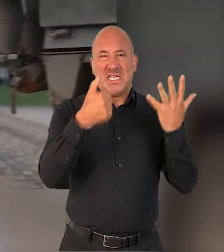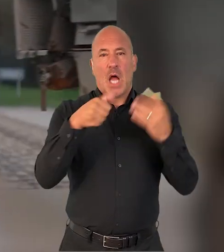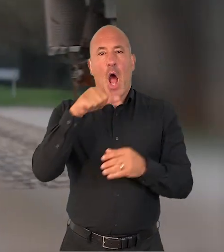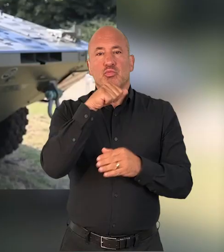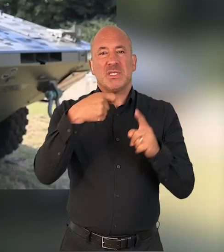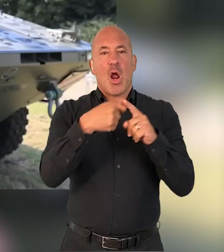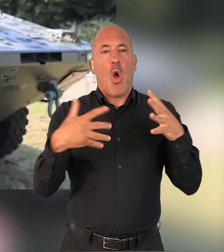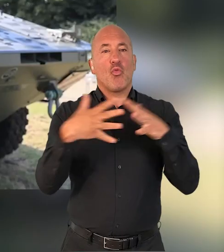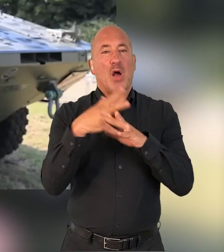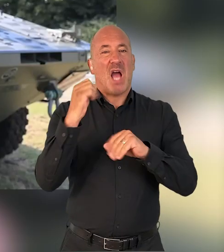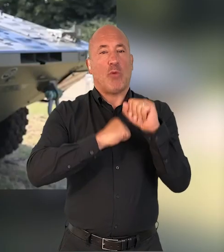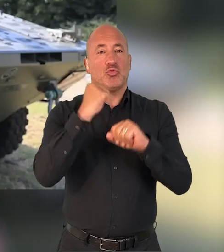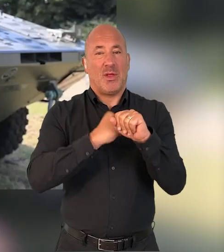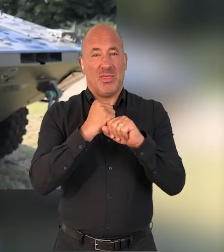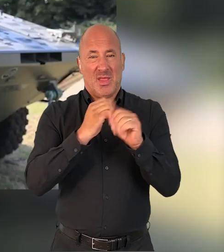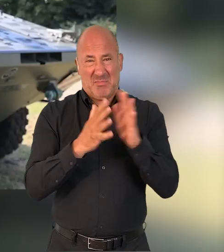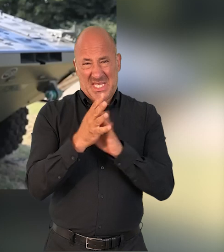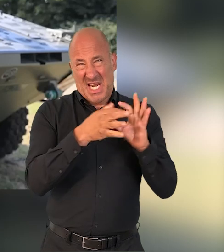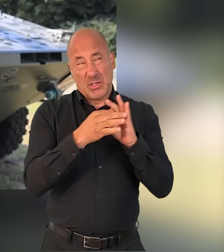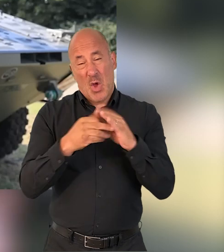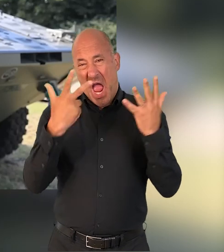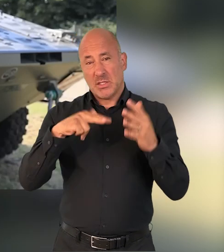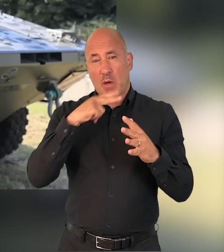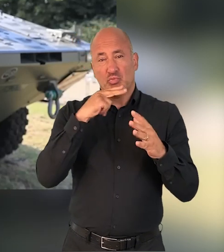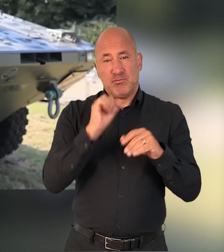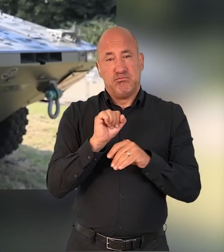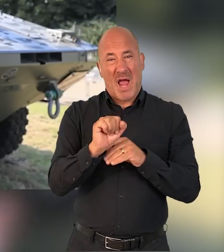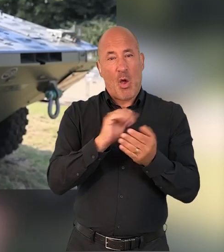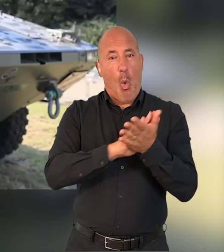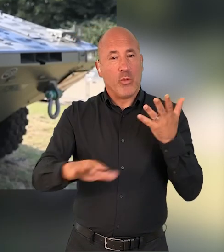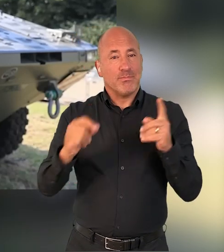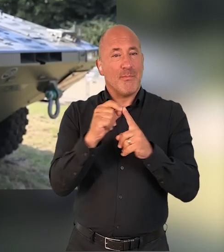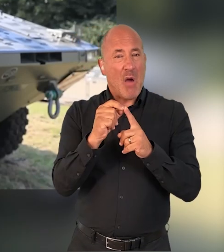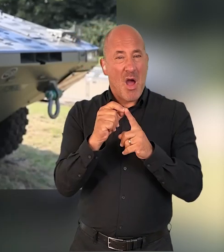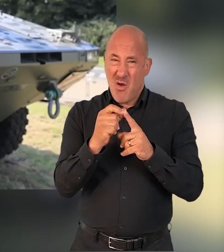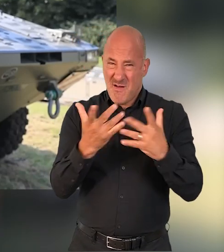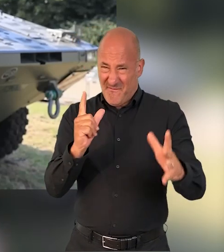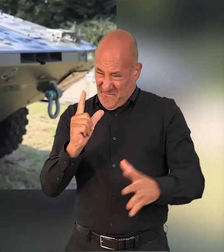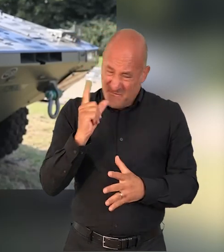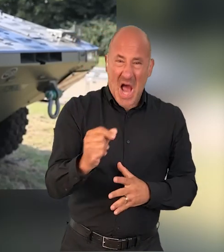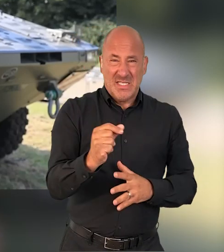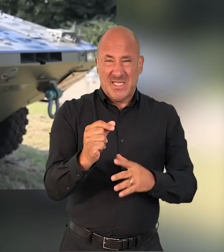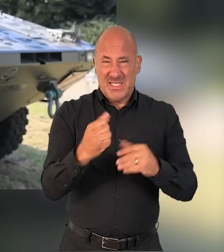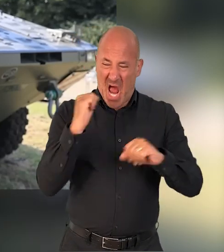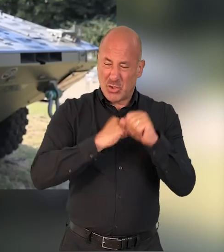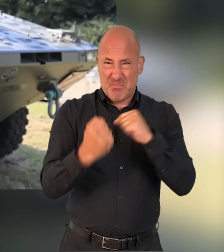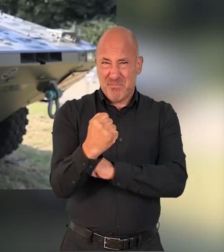It has what we call a 600 kilowatt engine. So roughly that equates to about 800 brake horsepower. It's a super fast, super powerful engine.